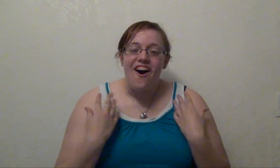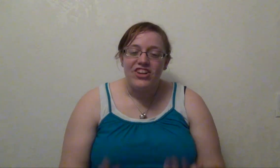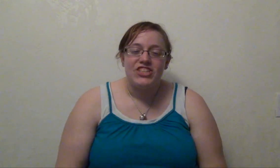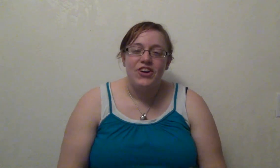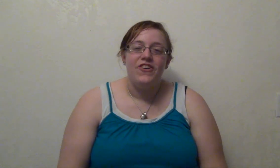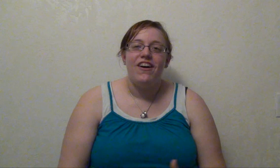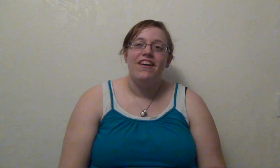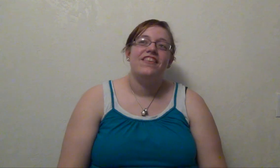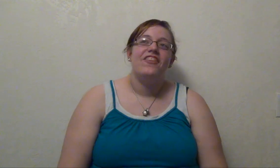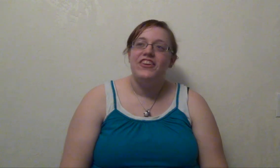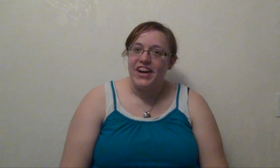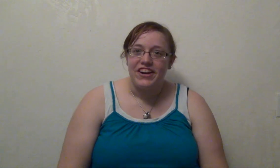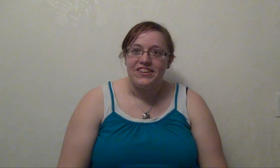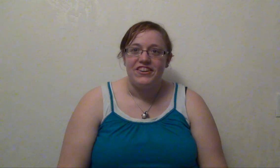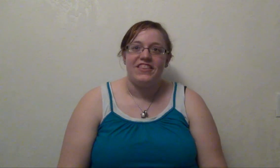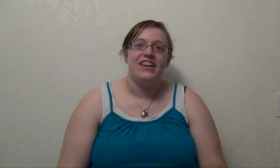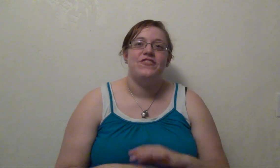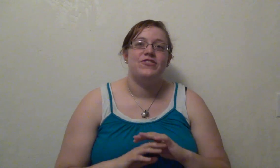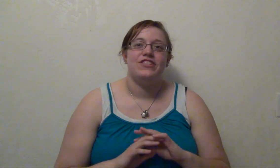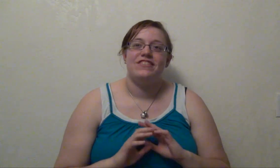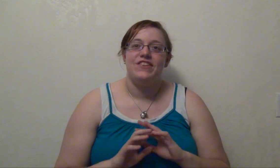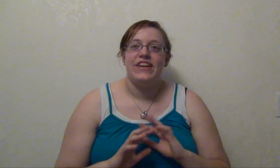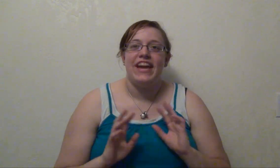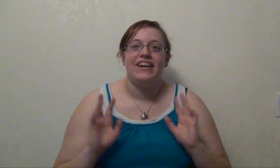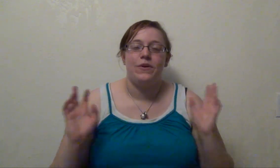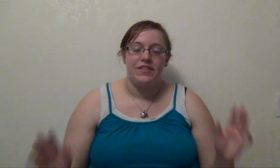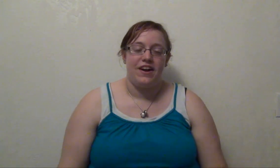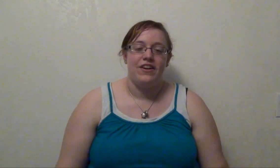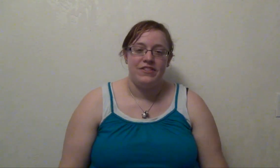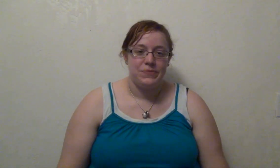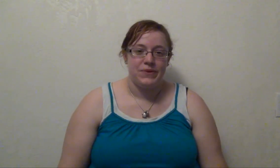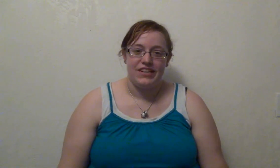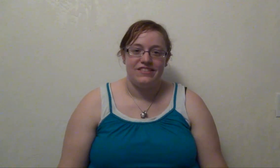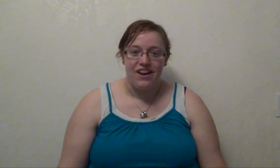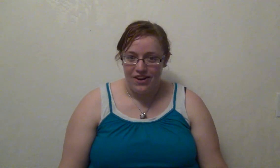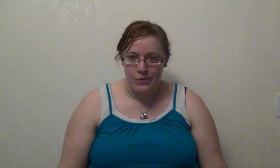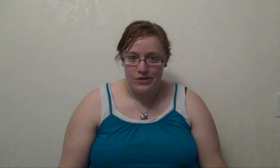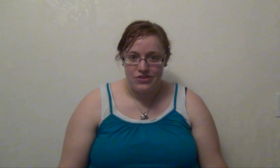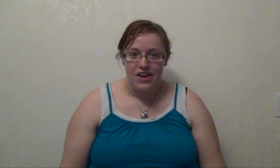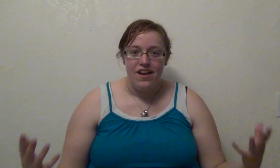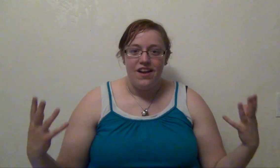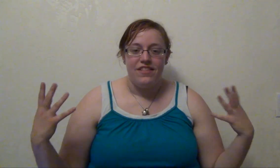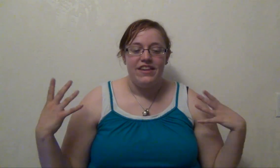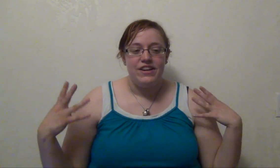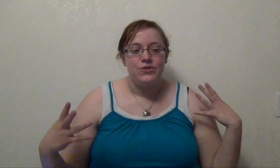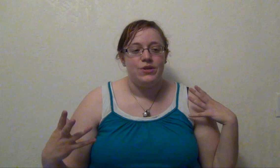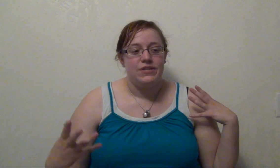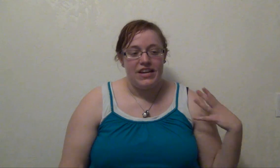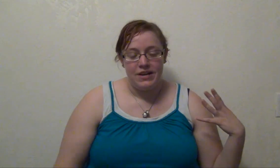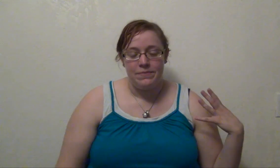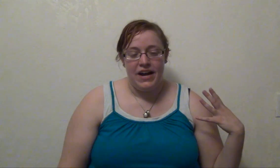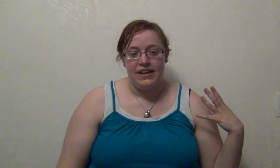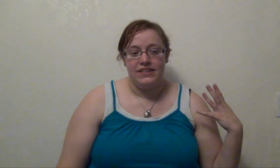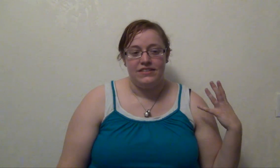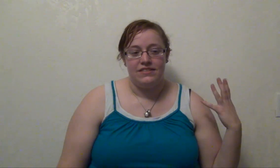Also, another character that you just, you can't go without in this book is Tug, which they introduce him as,